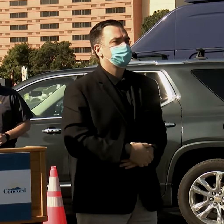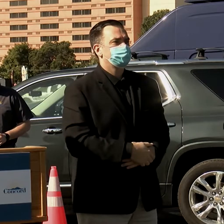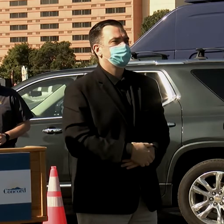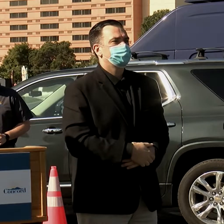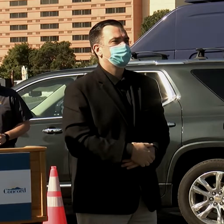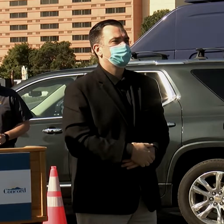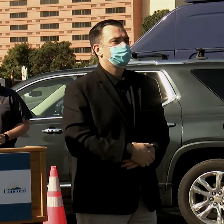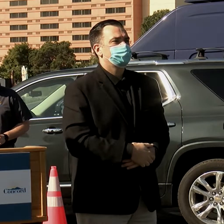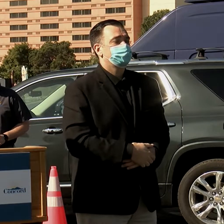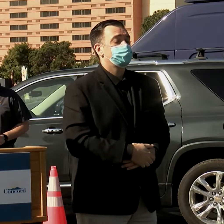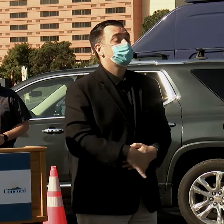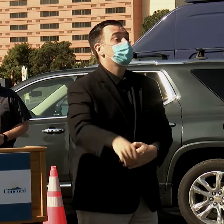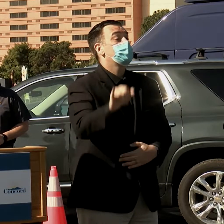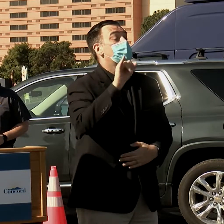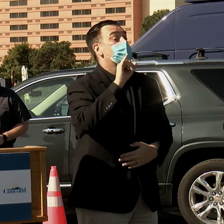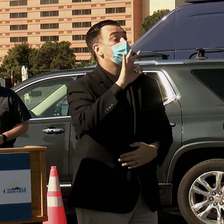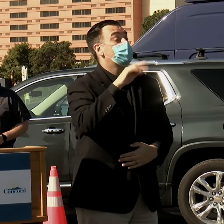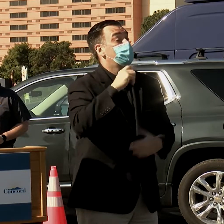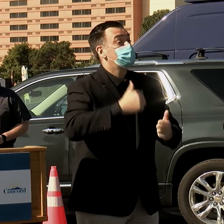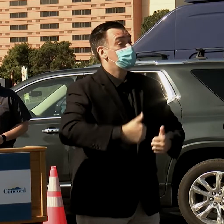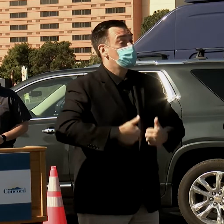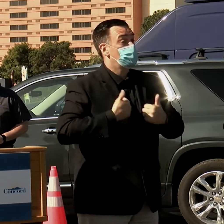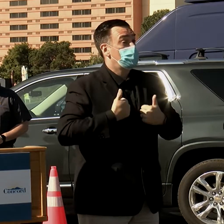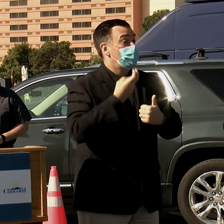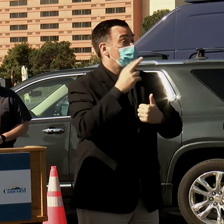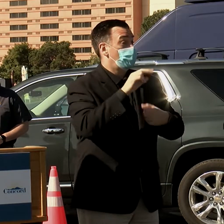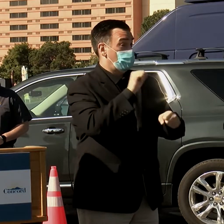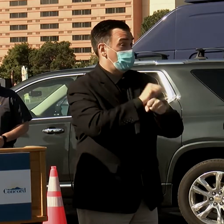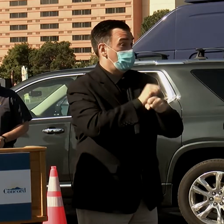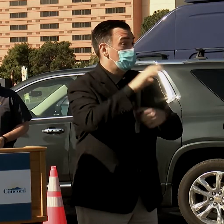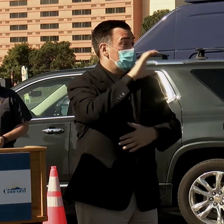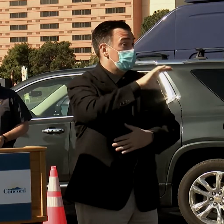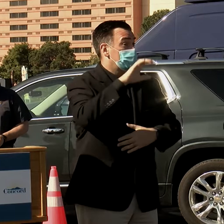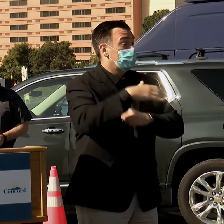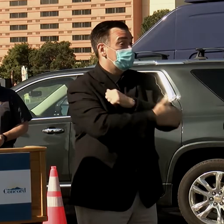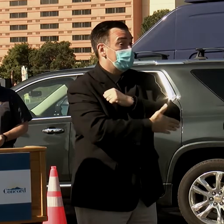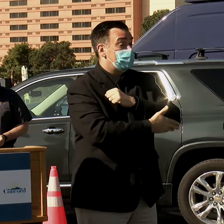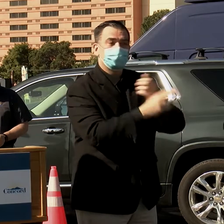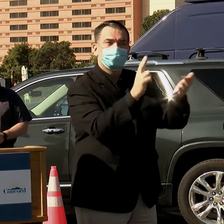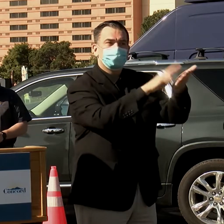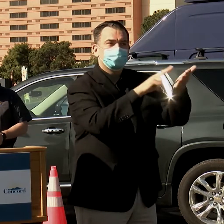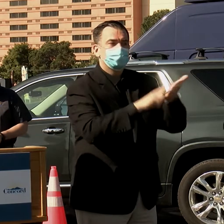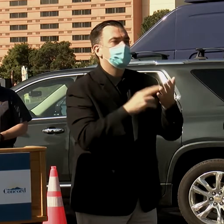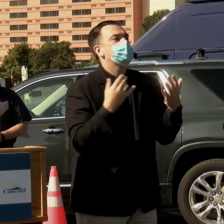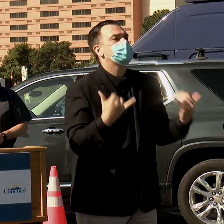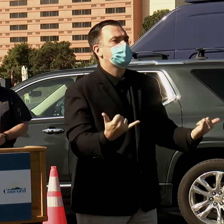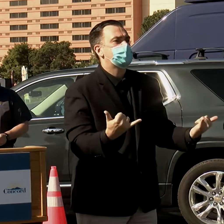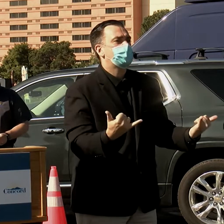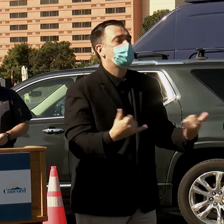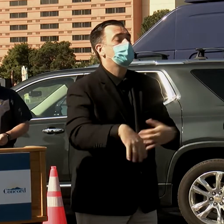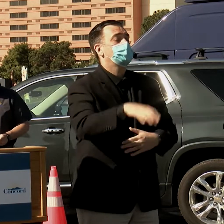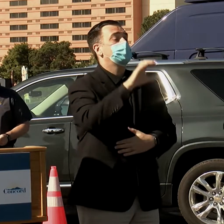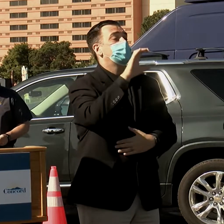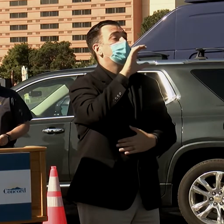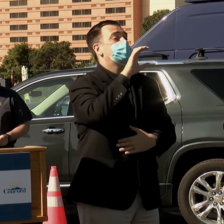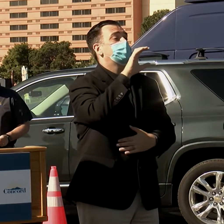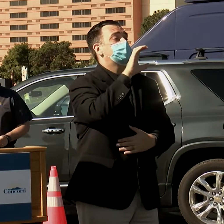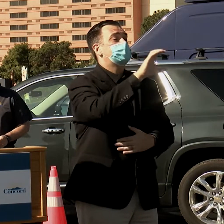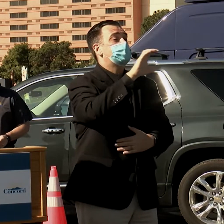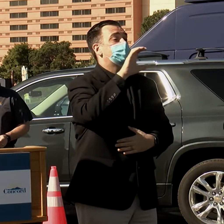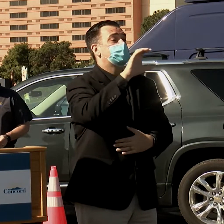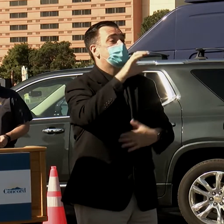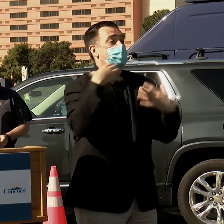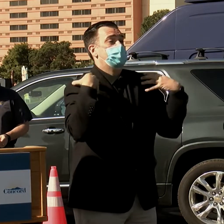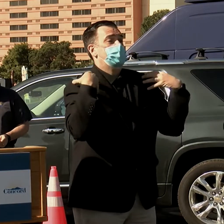So, if you live or work in Contra Costa County, sign up now on the website cchealth